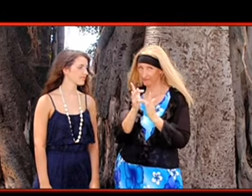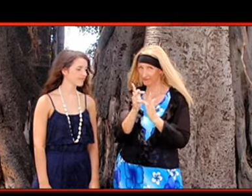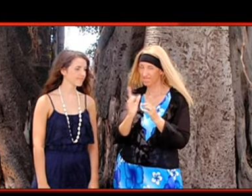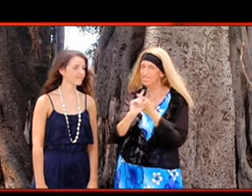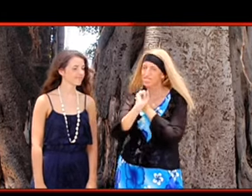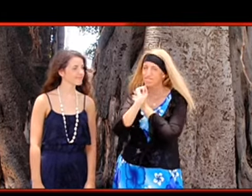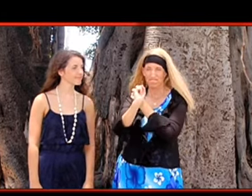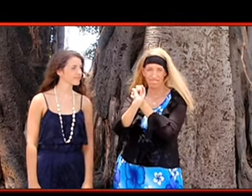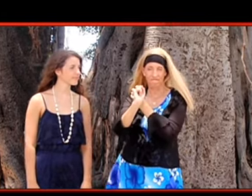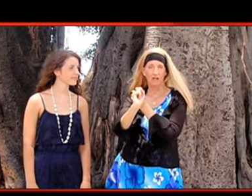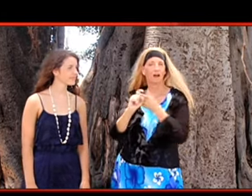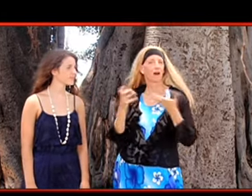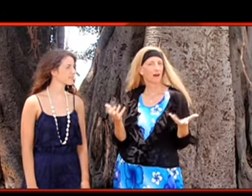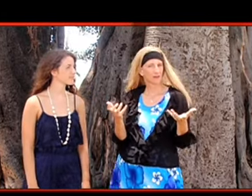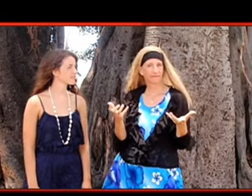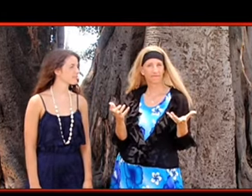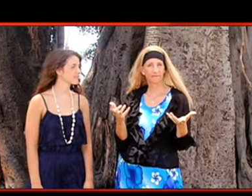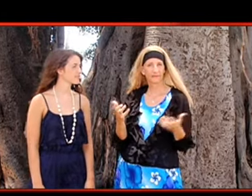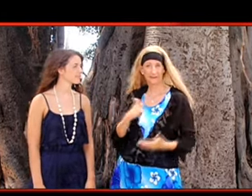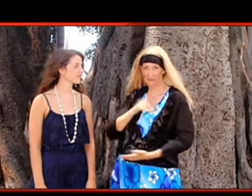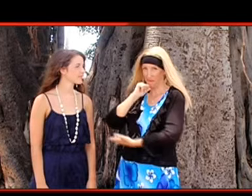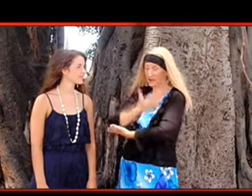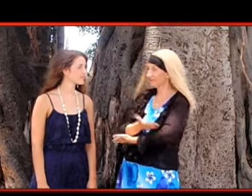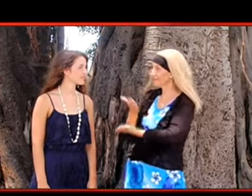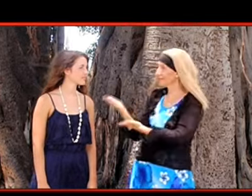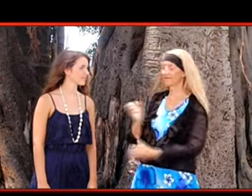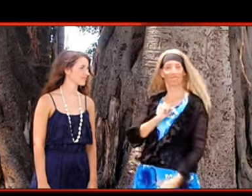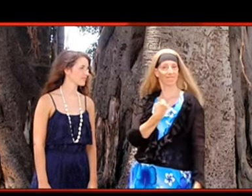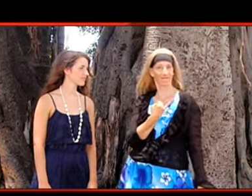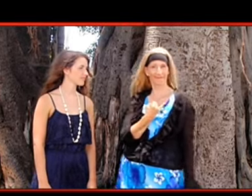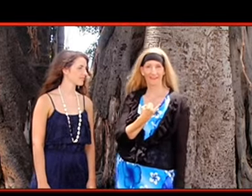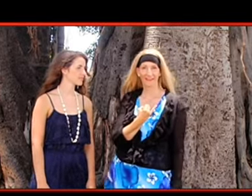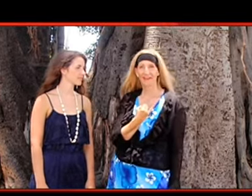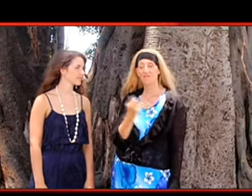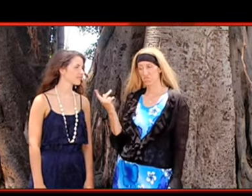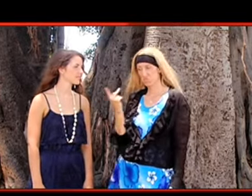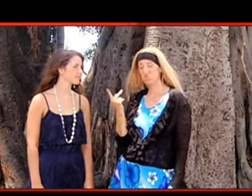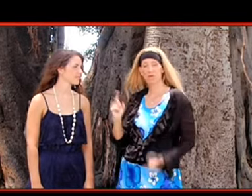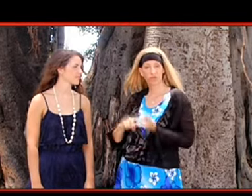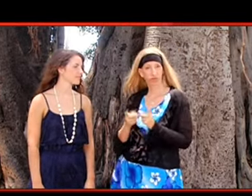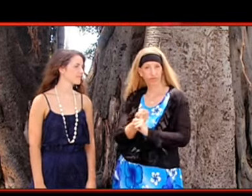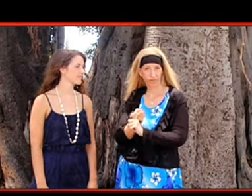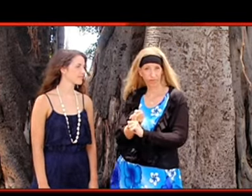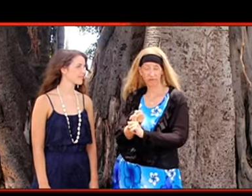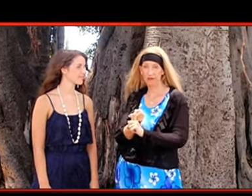Jesus and his friendship with us. This is my daughter. Her name is Selah Joy. And we're friends.